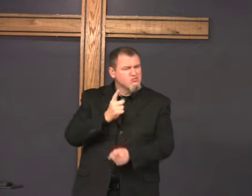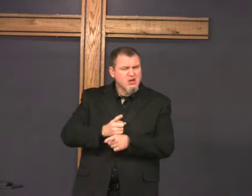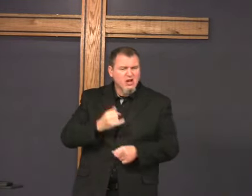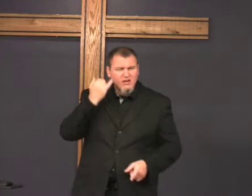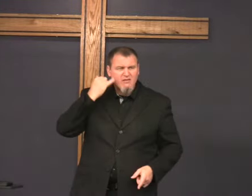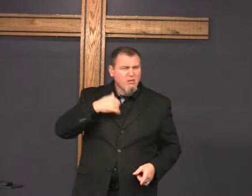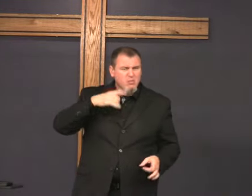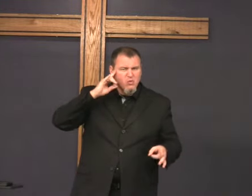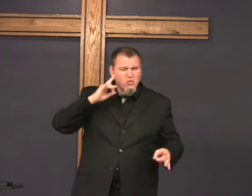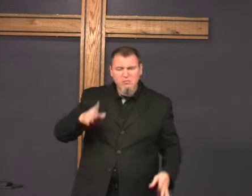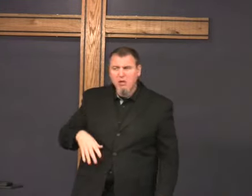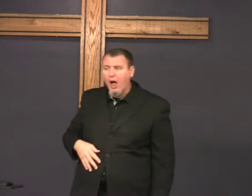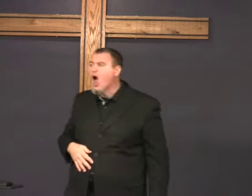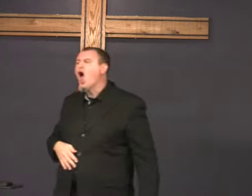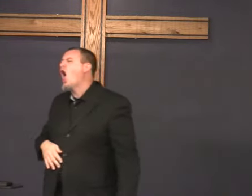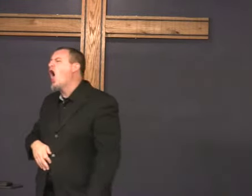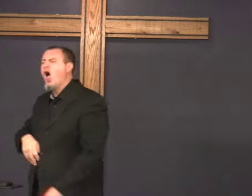if I'm not righteous if I'm local